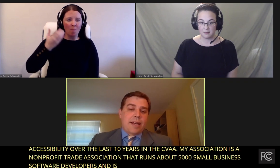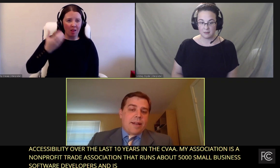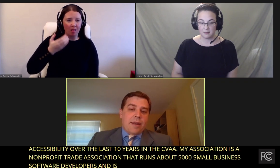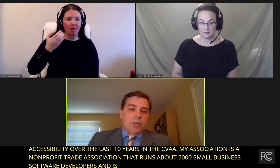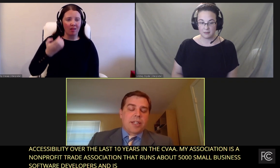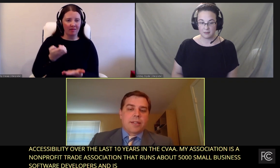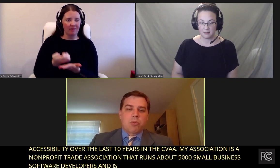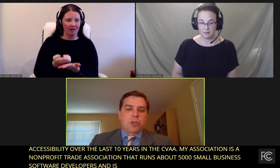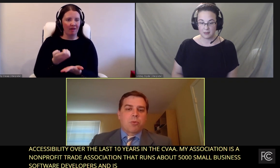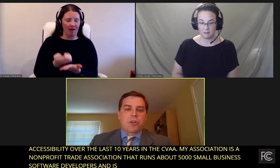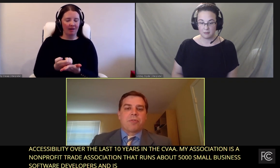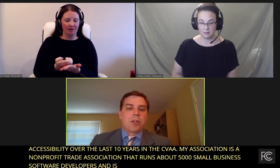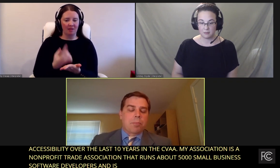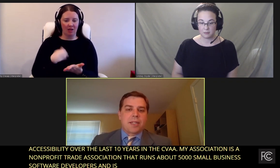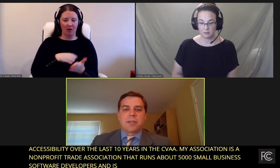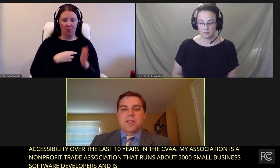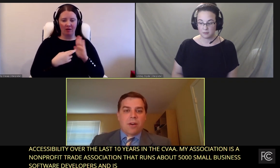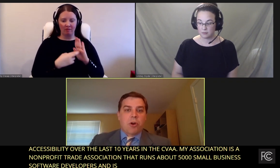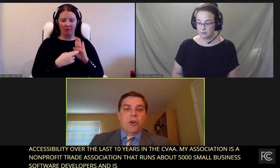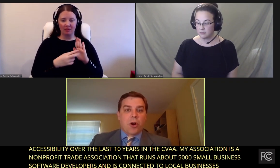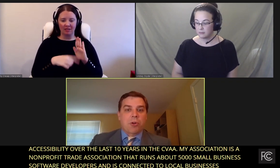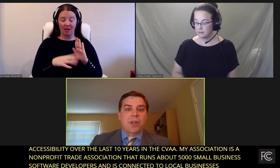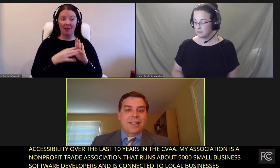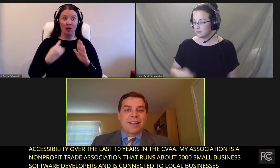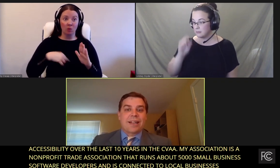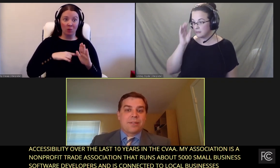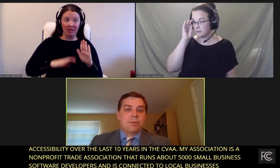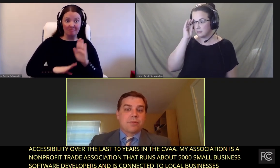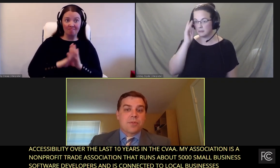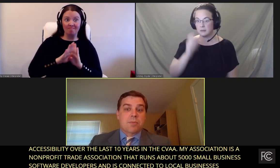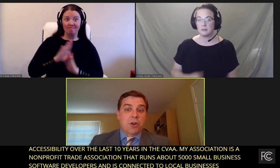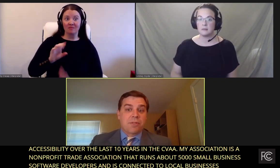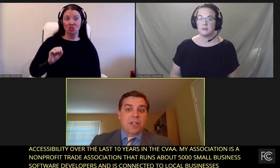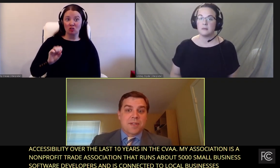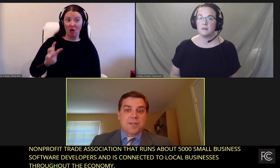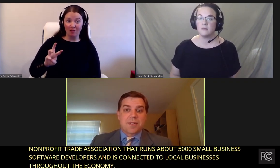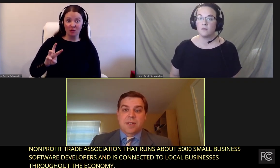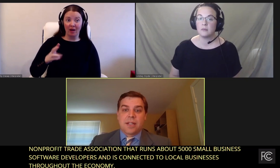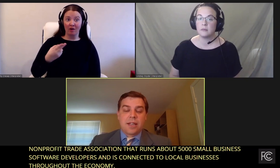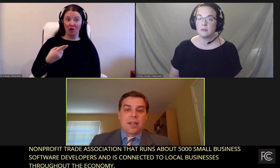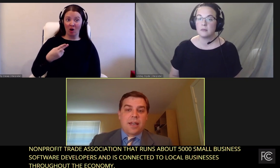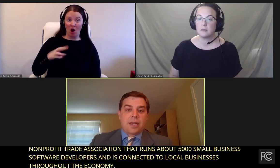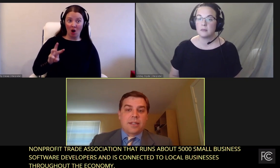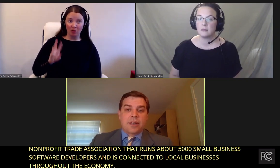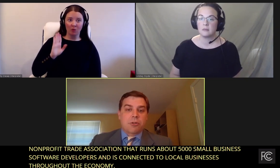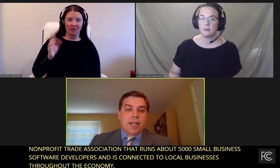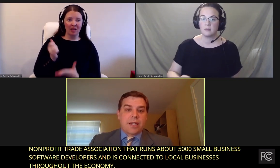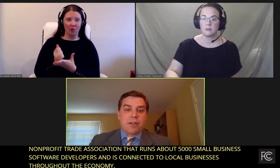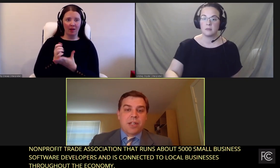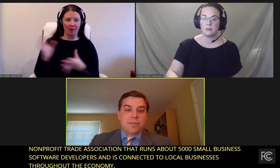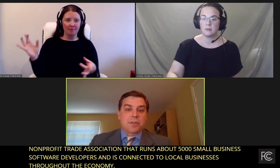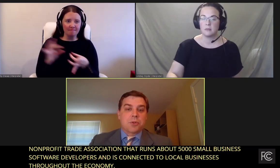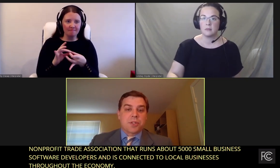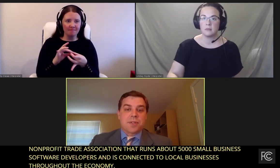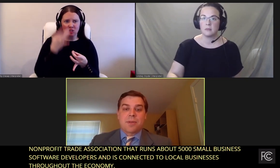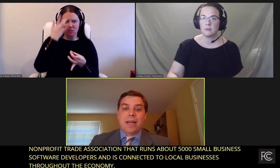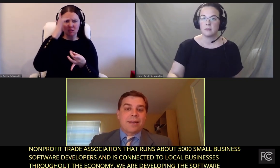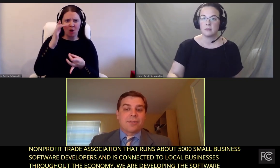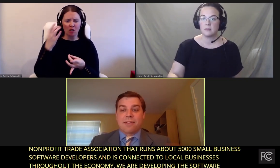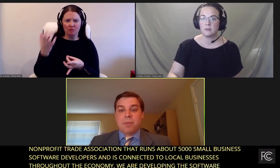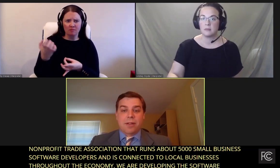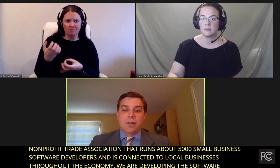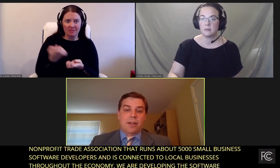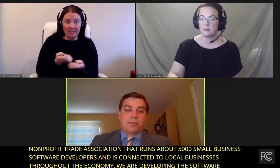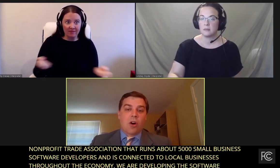And really, we're developing the software and hardware that connect smart devices and create innovative solutions